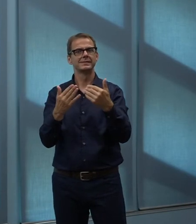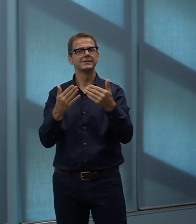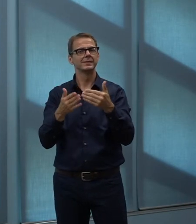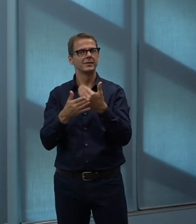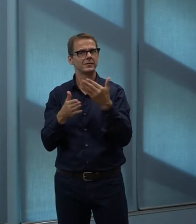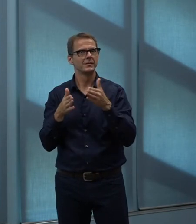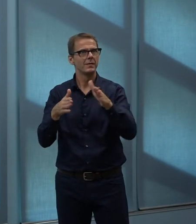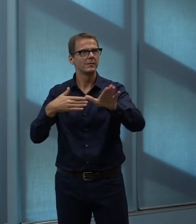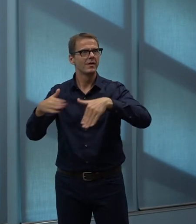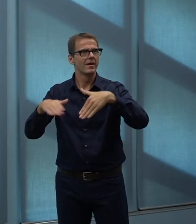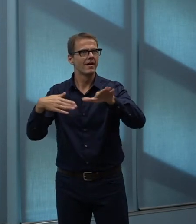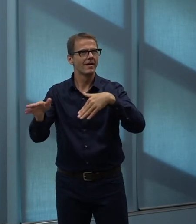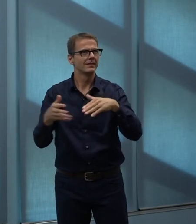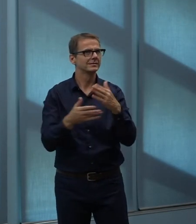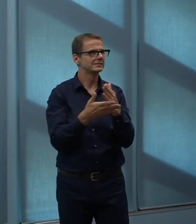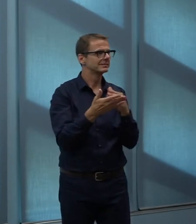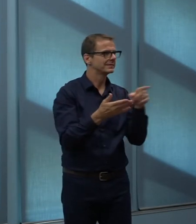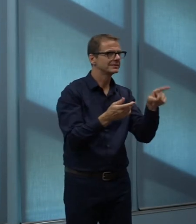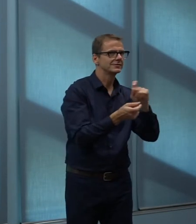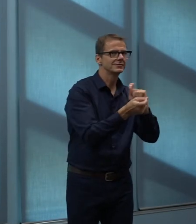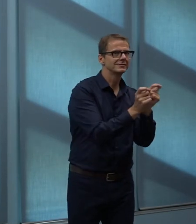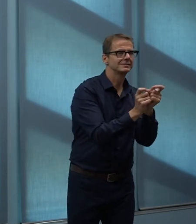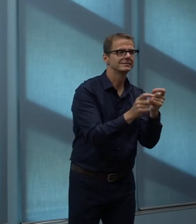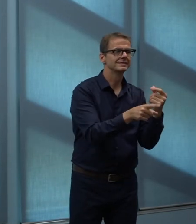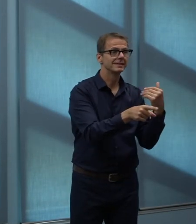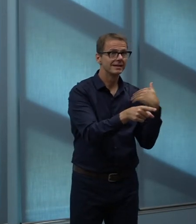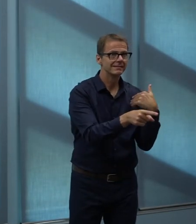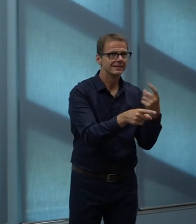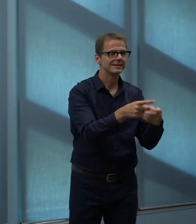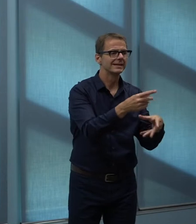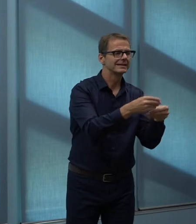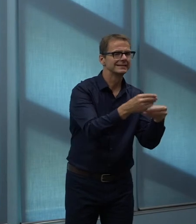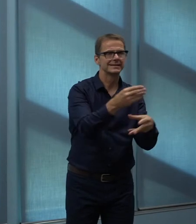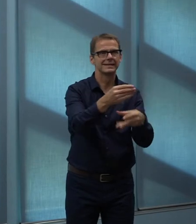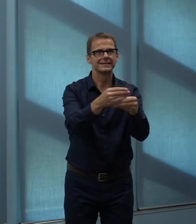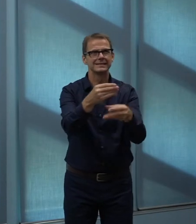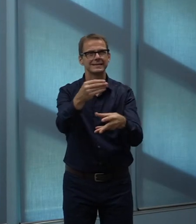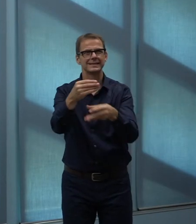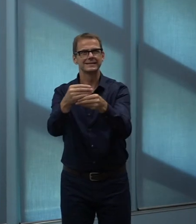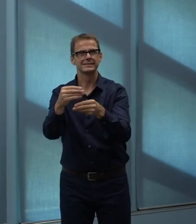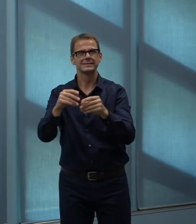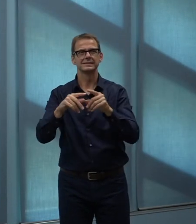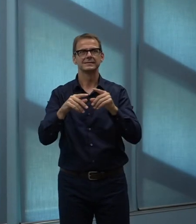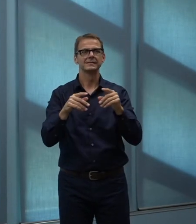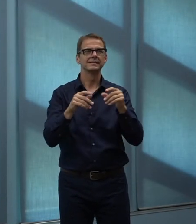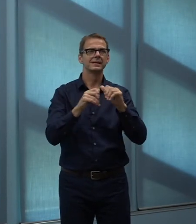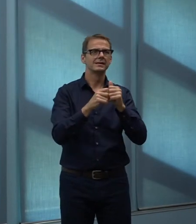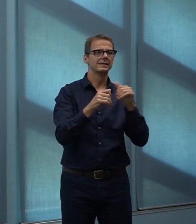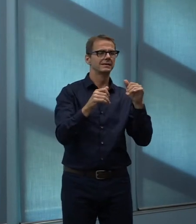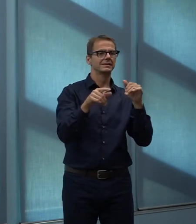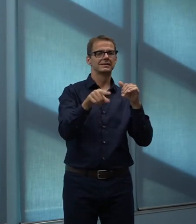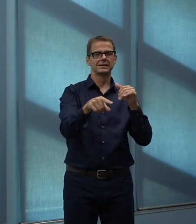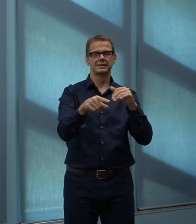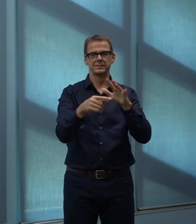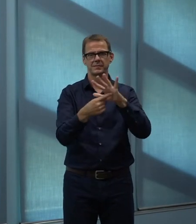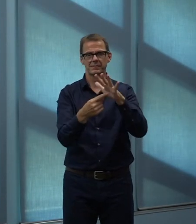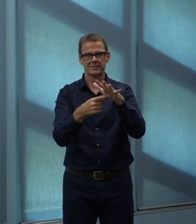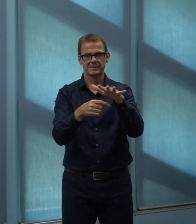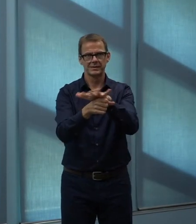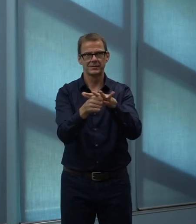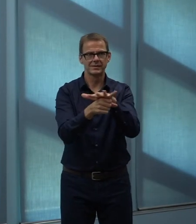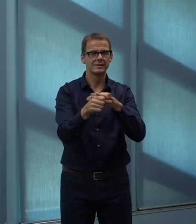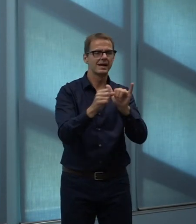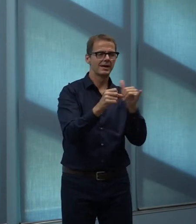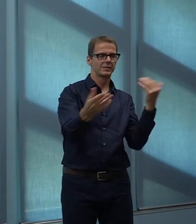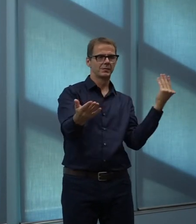mass at those intersections of those corridors with better transit. And then in